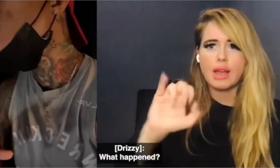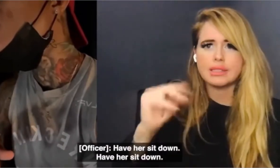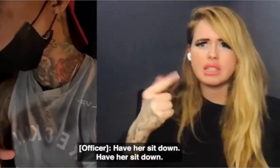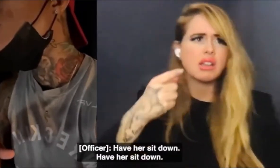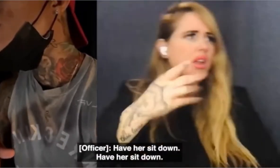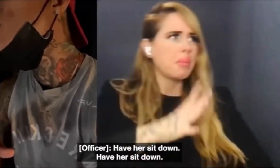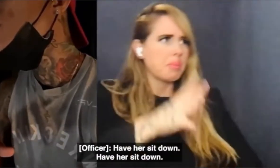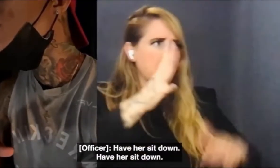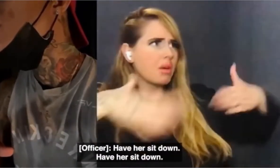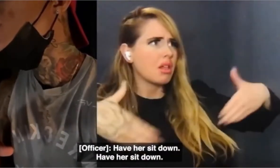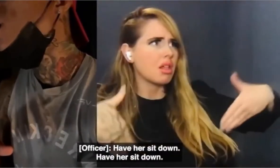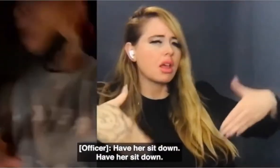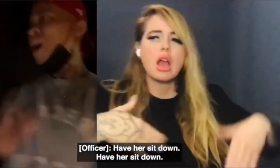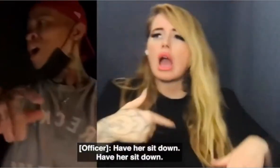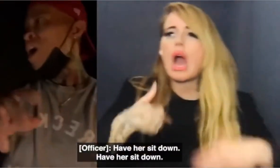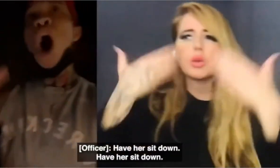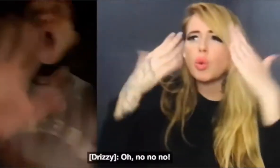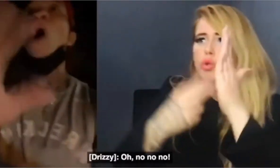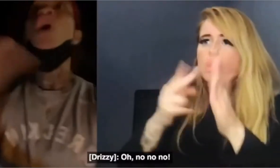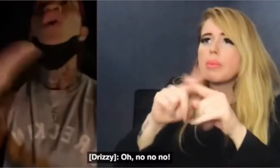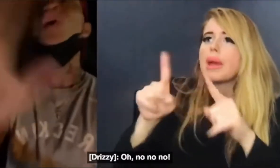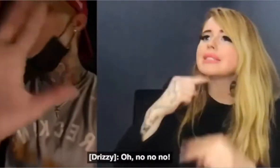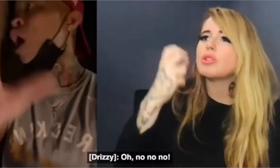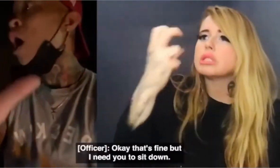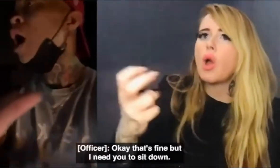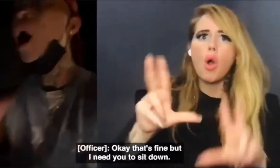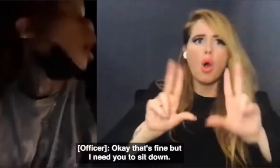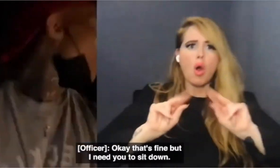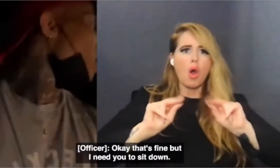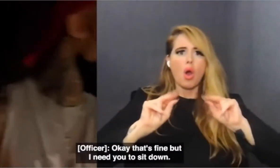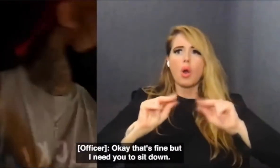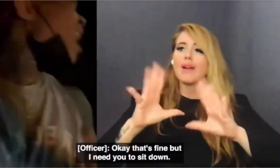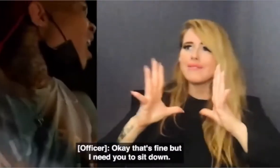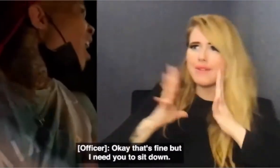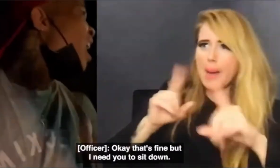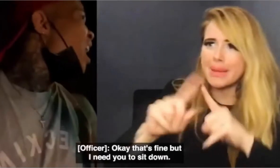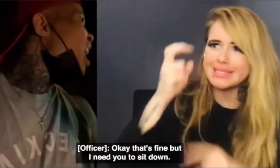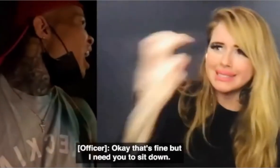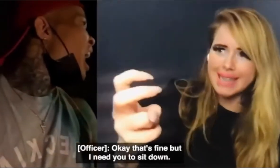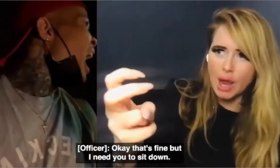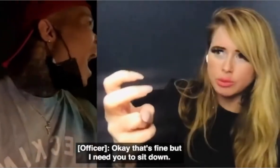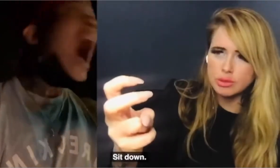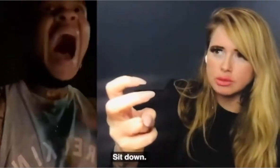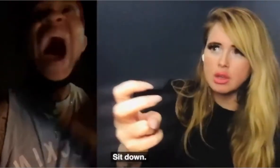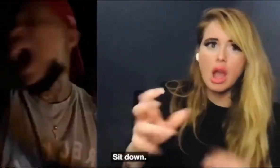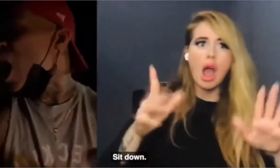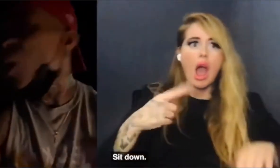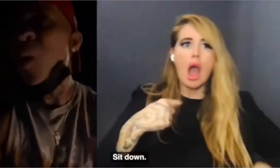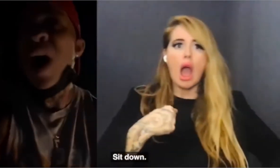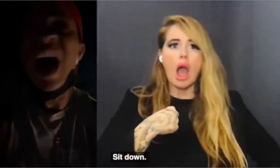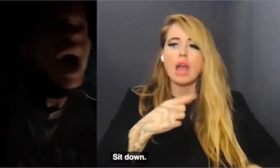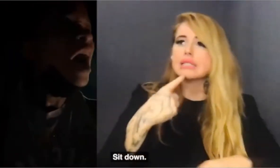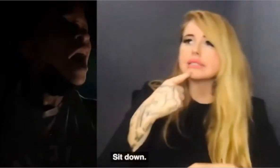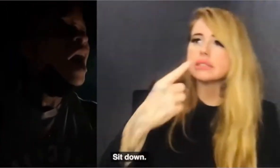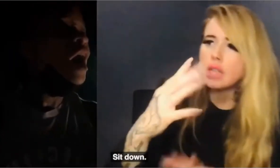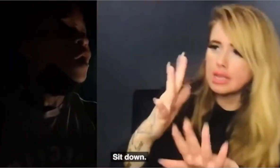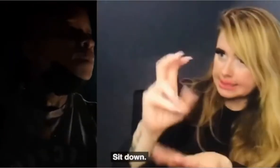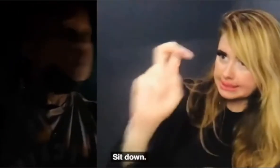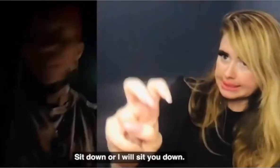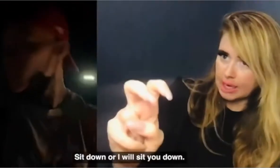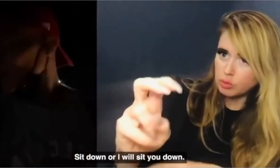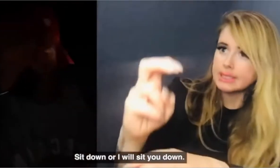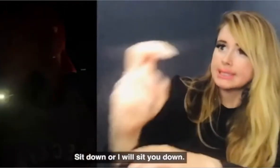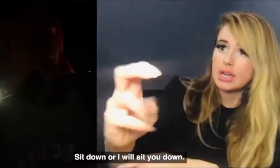her sit down. Have her sit down. Have No, no, Okay, that's fine. i need you to sit down sit down